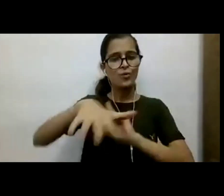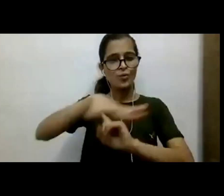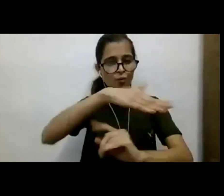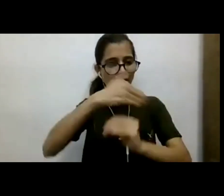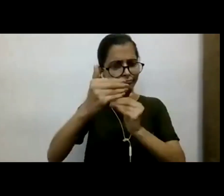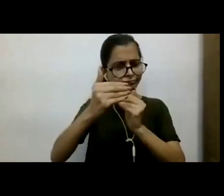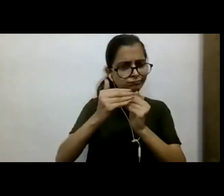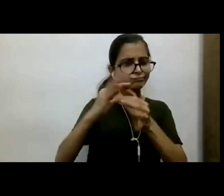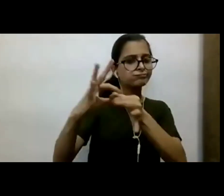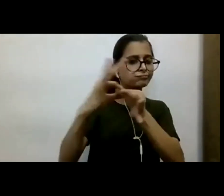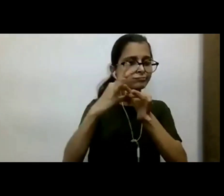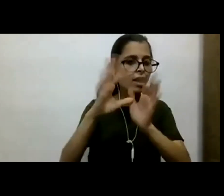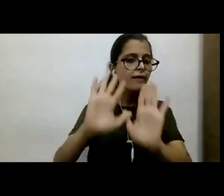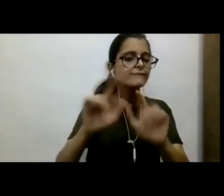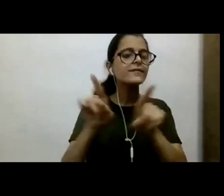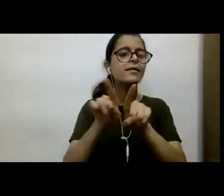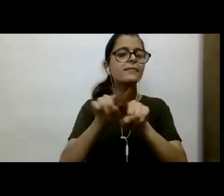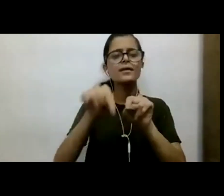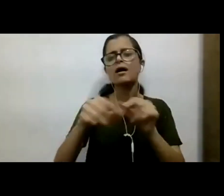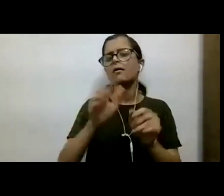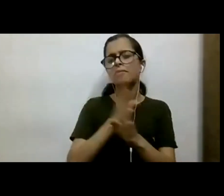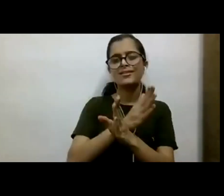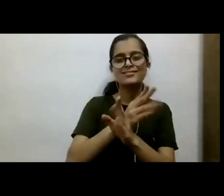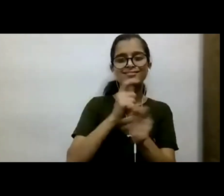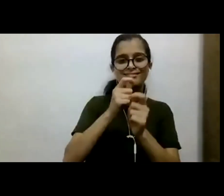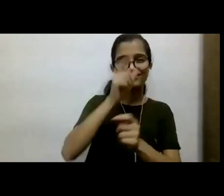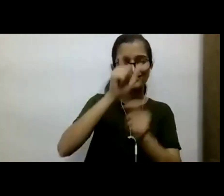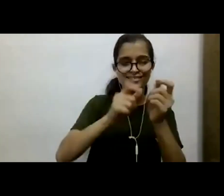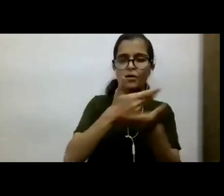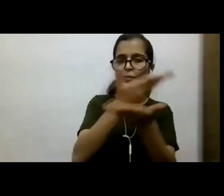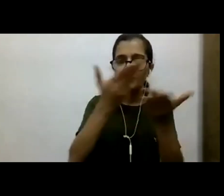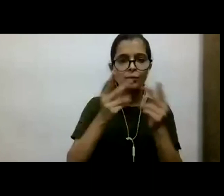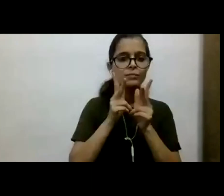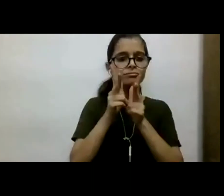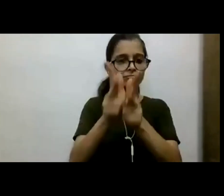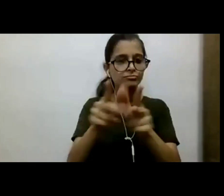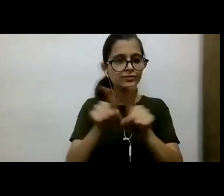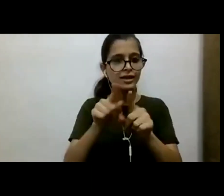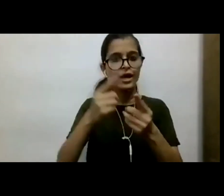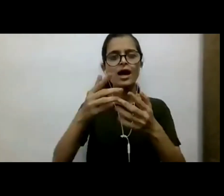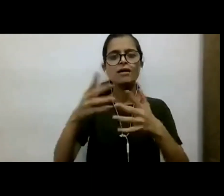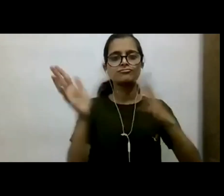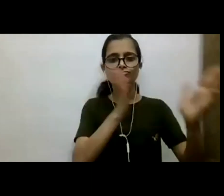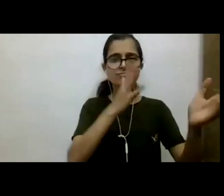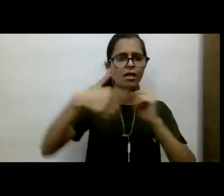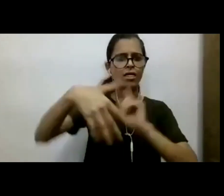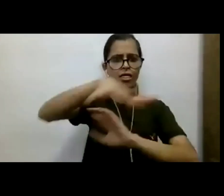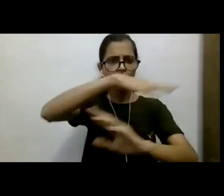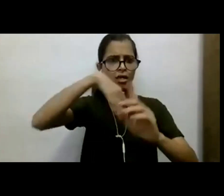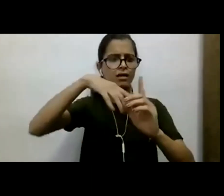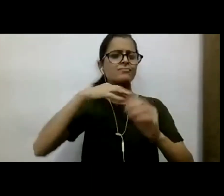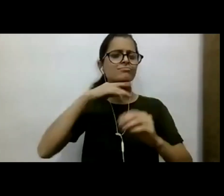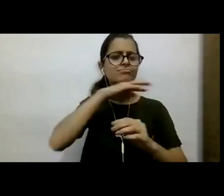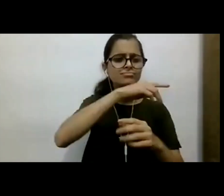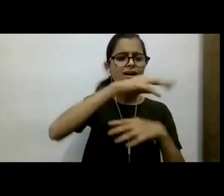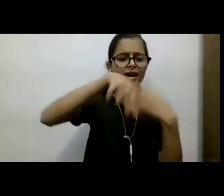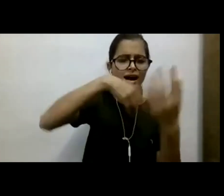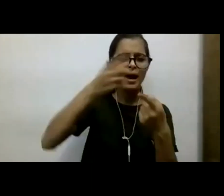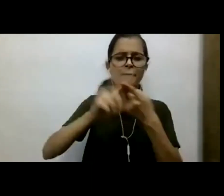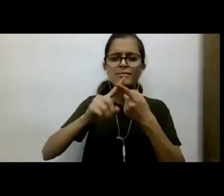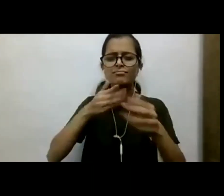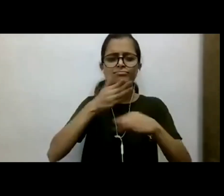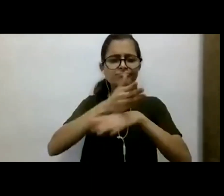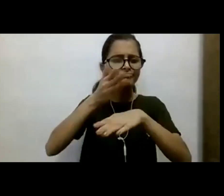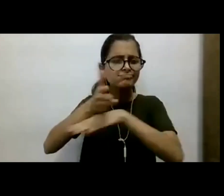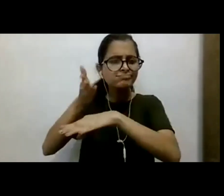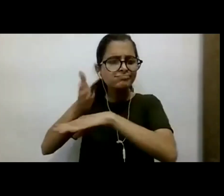The earlier speakers spoke about, you know, how the air pollution has hit the roof and we're not even really quantifying the amount of damage that